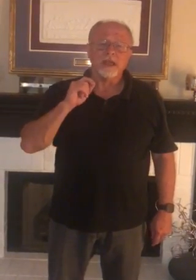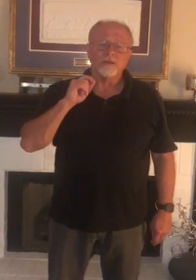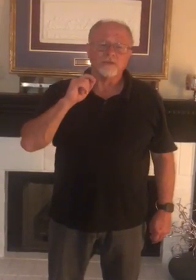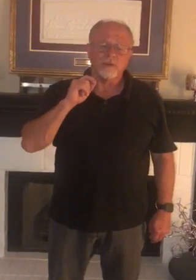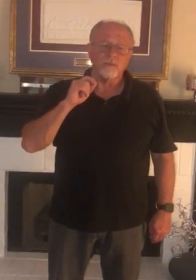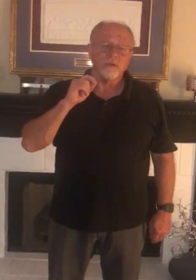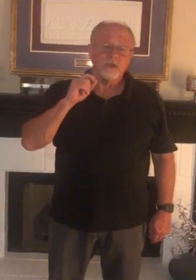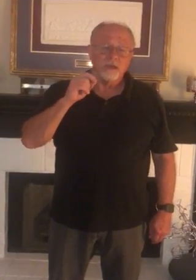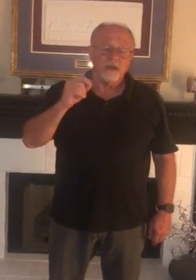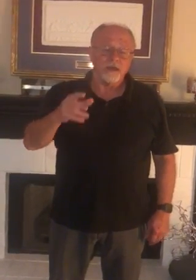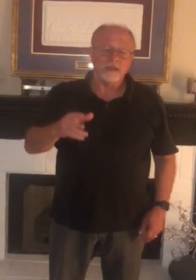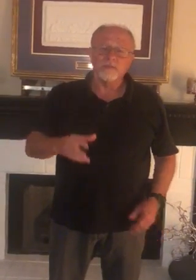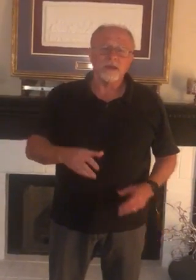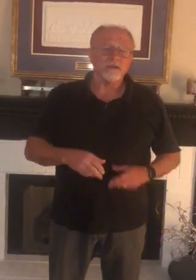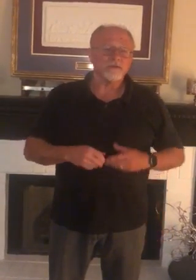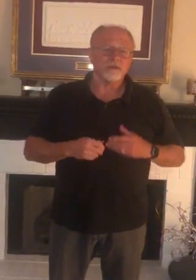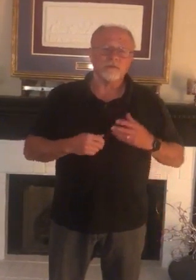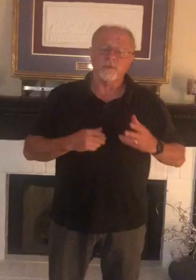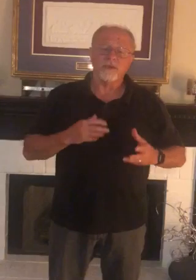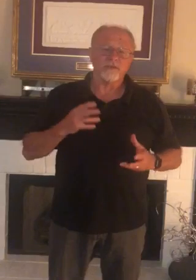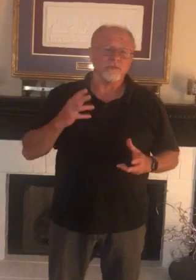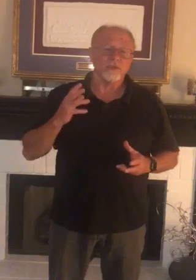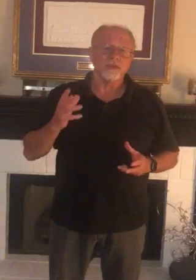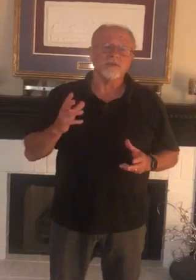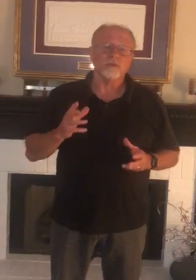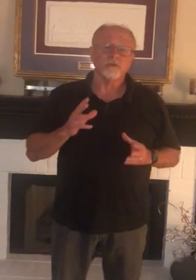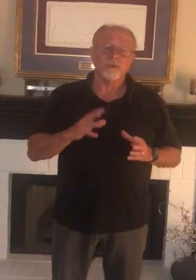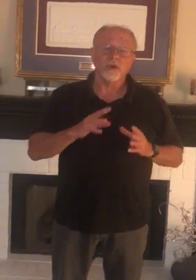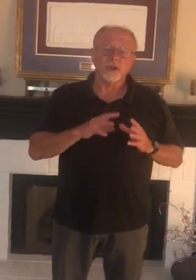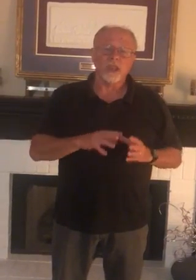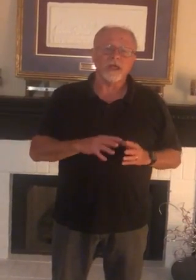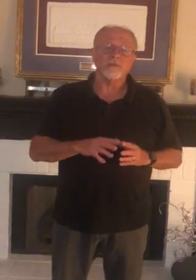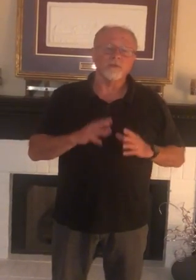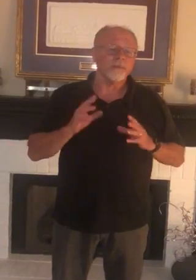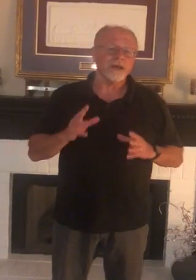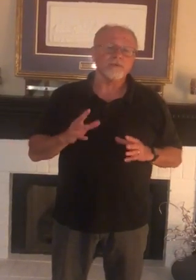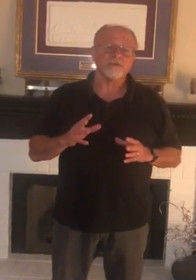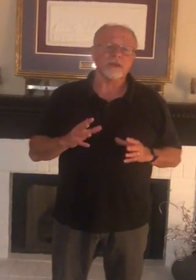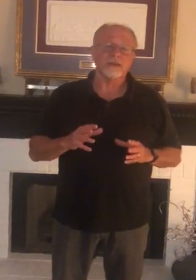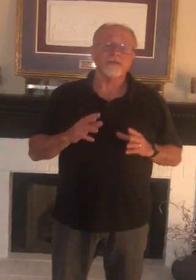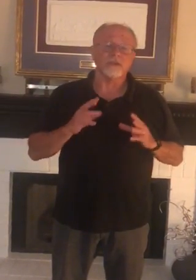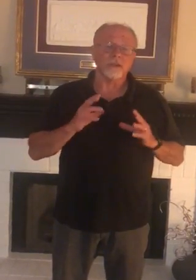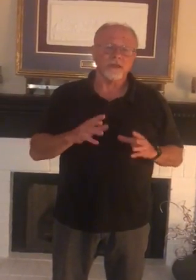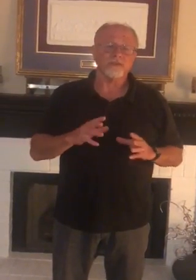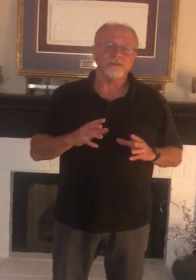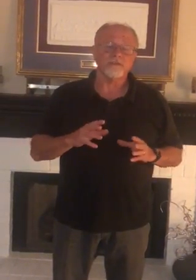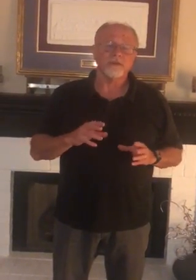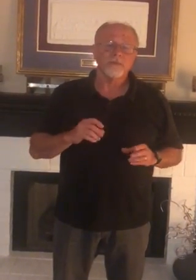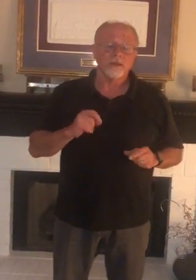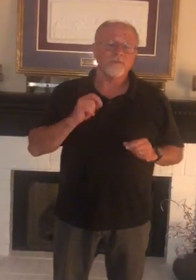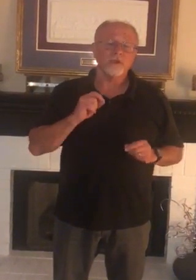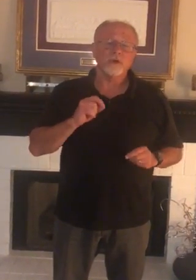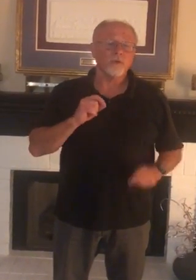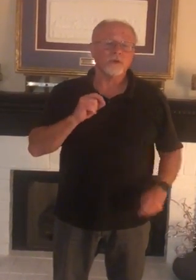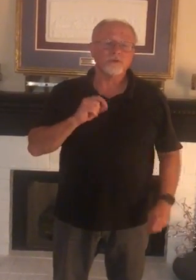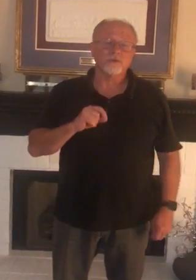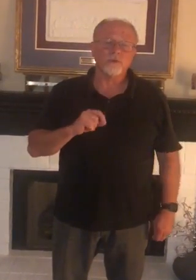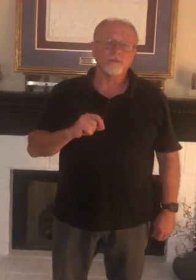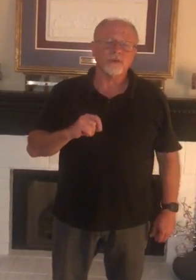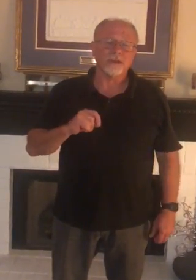out some emails. And we've got some things that we're doing online with Bible studies and lessons. If you go to our church website